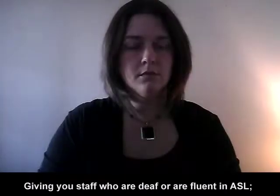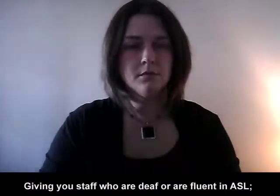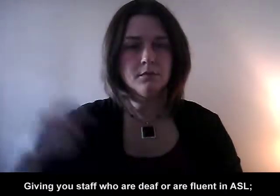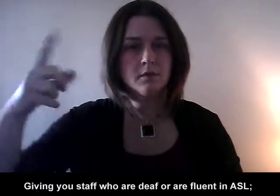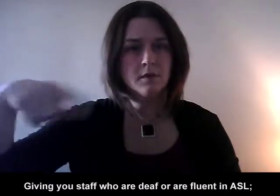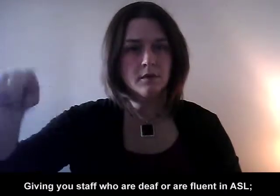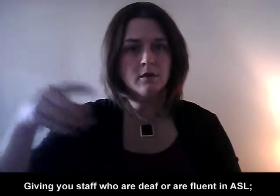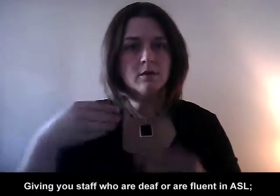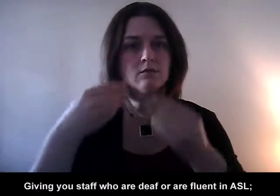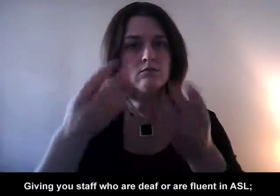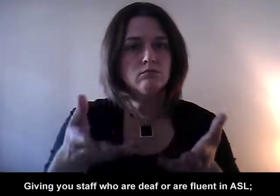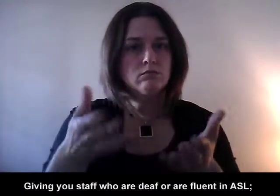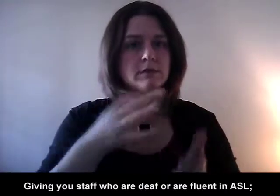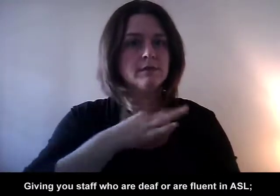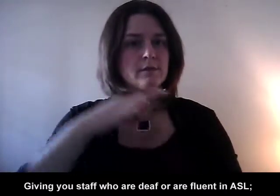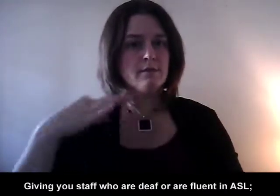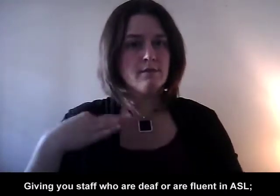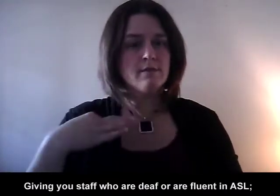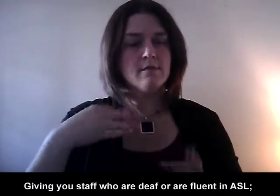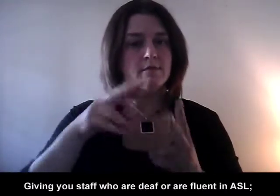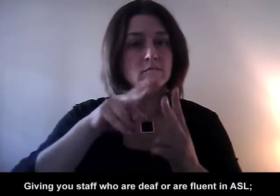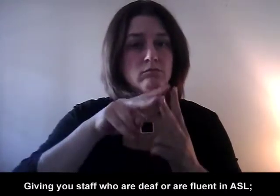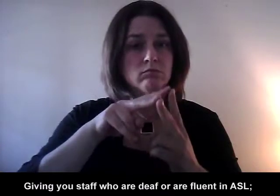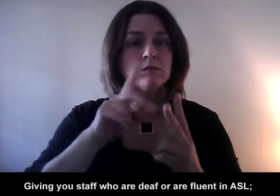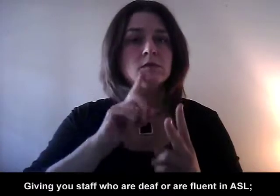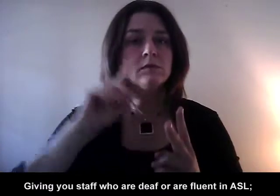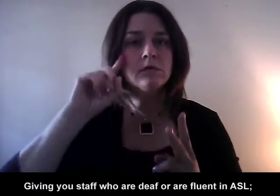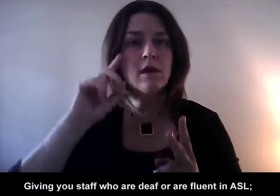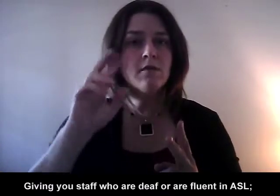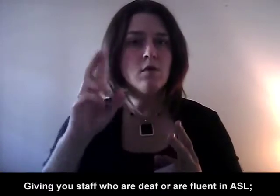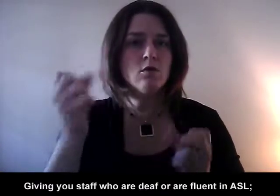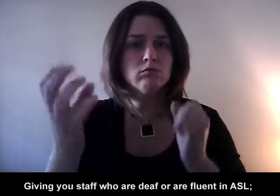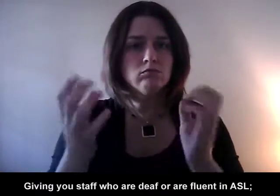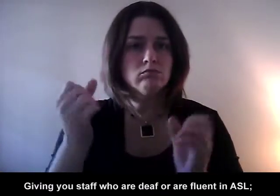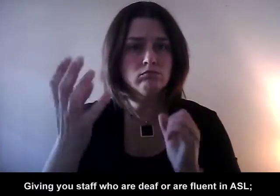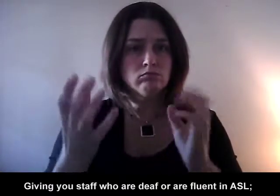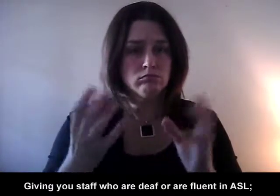Giving you staff who are deaf or are fluent in American Sign Language.